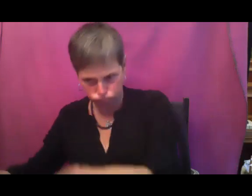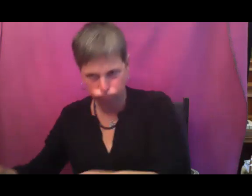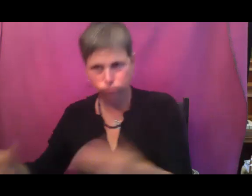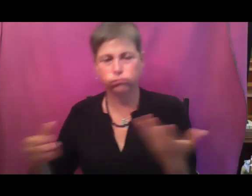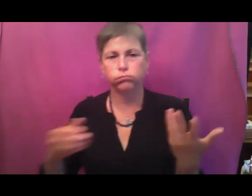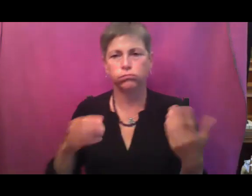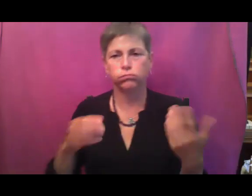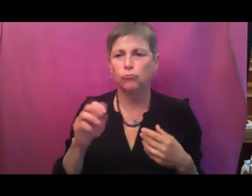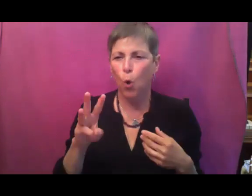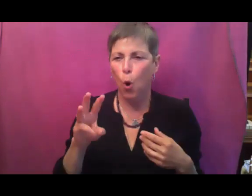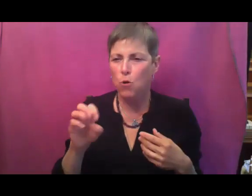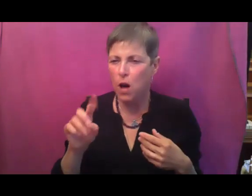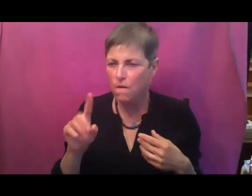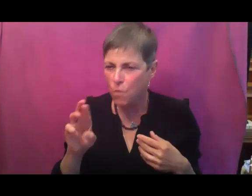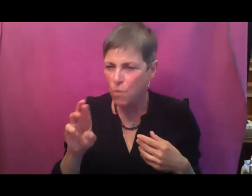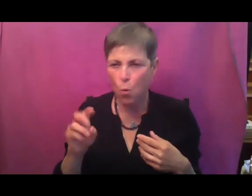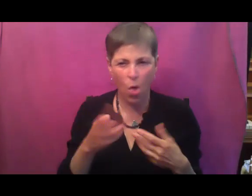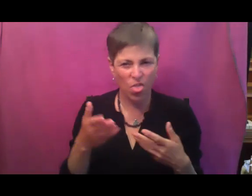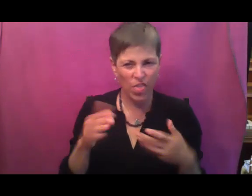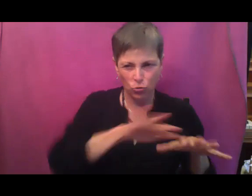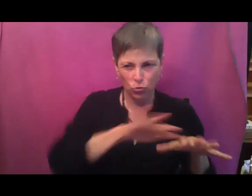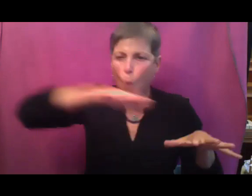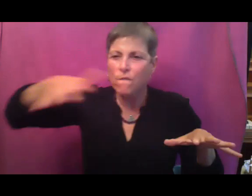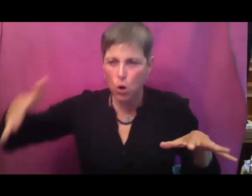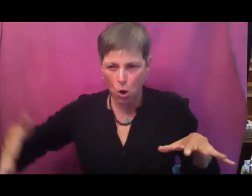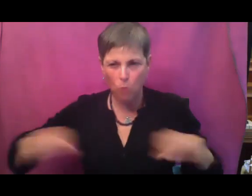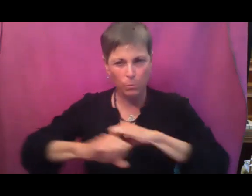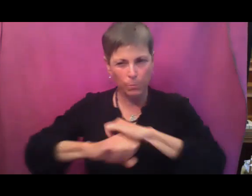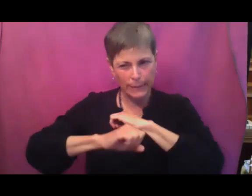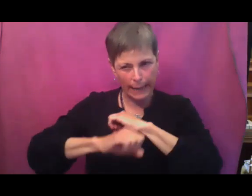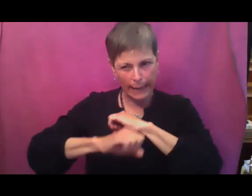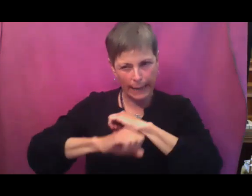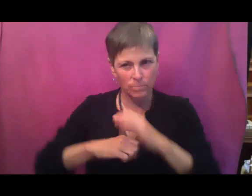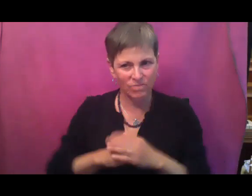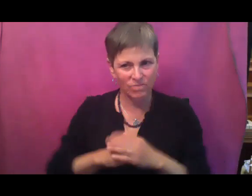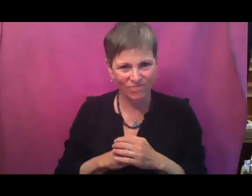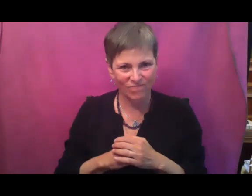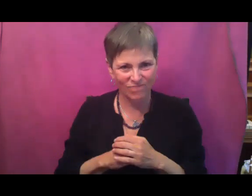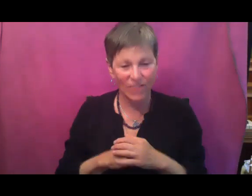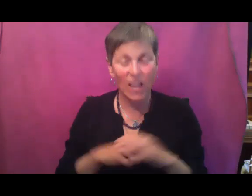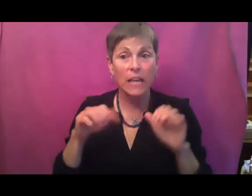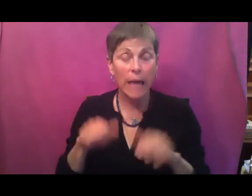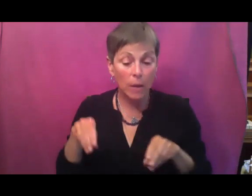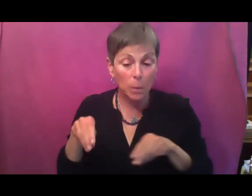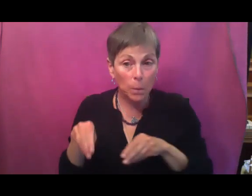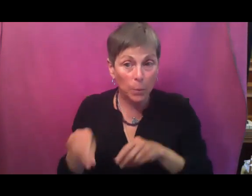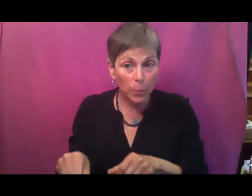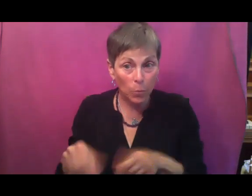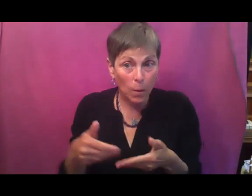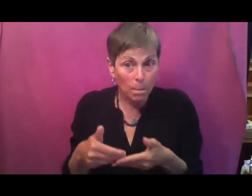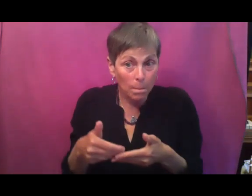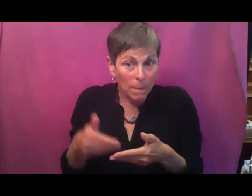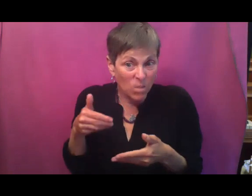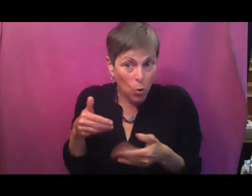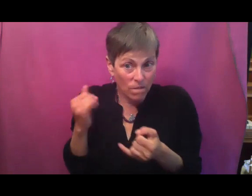cover. You can do a lot of things, but know that definitely plan on it. You can plant a little bit earlier than final